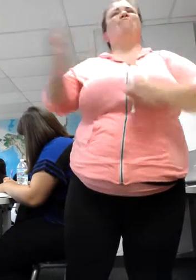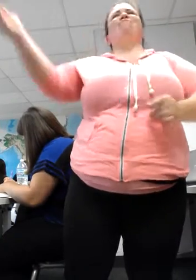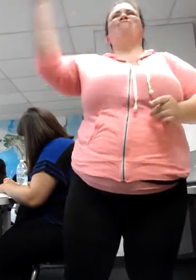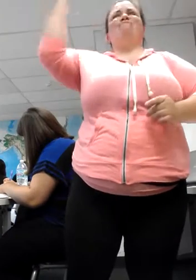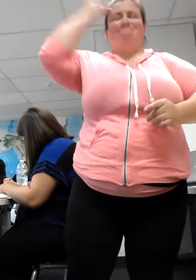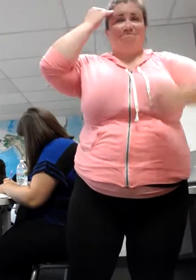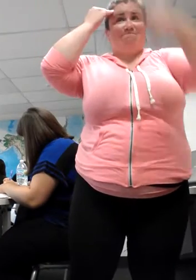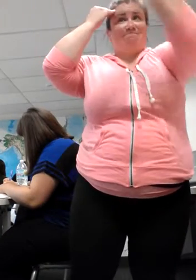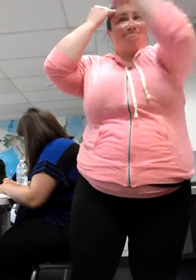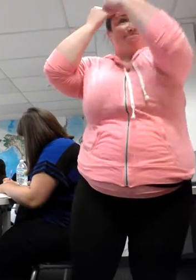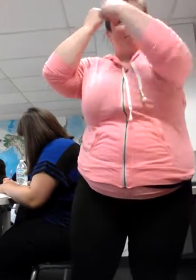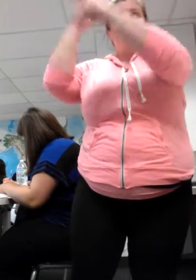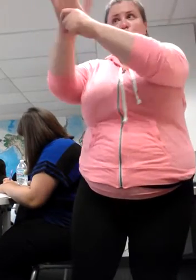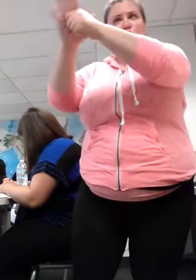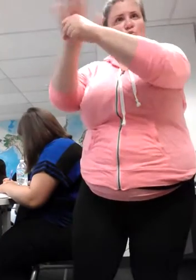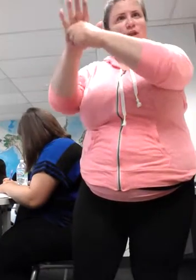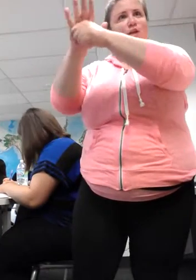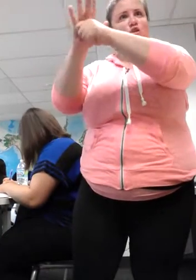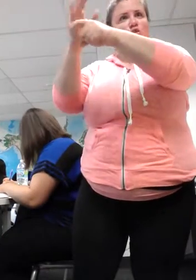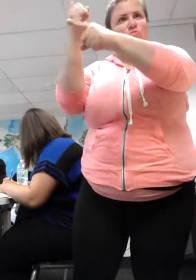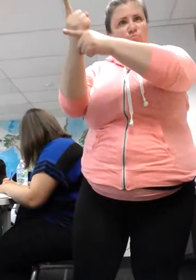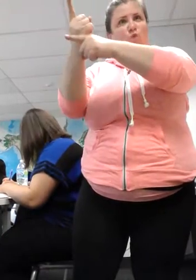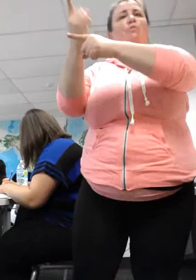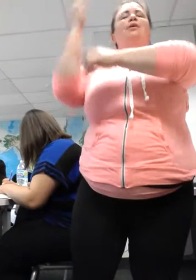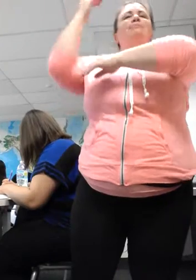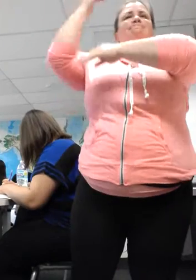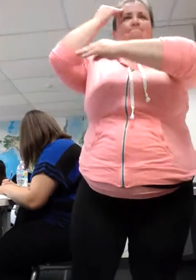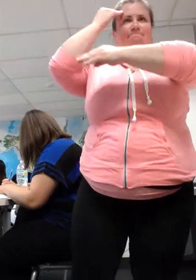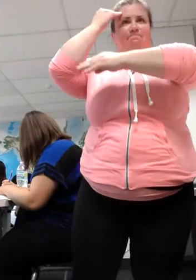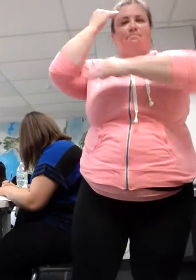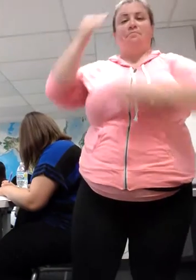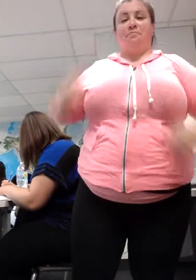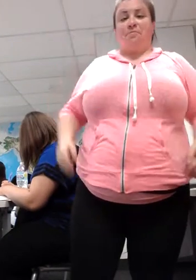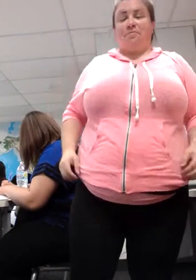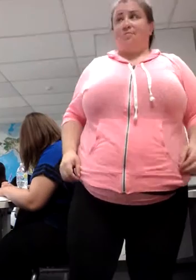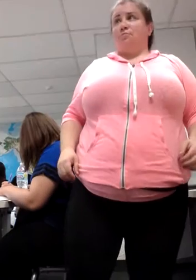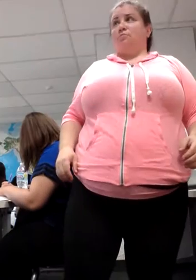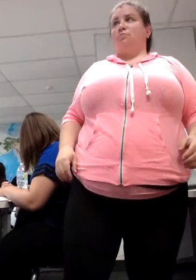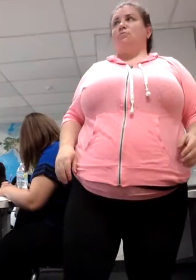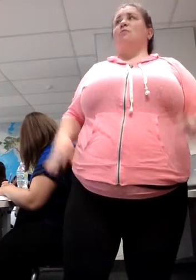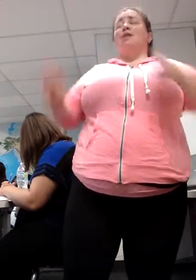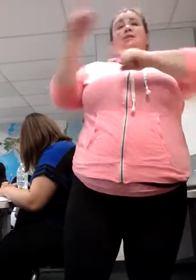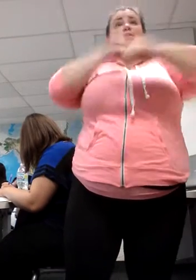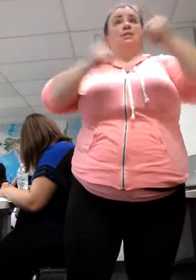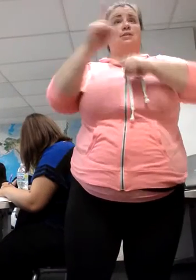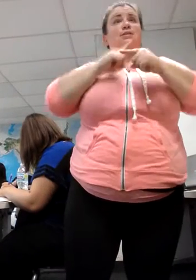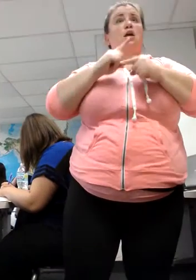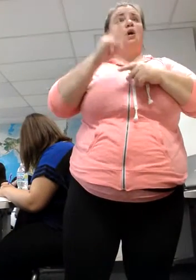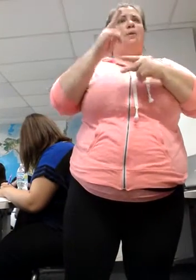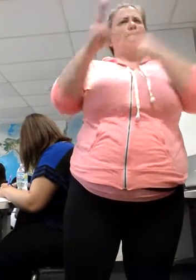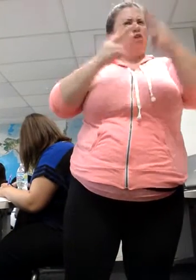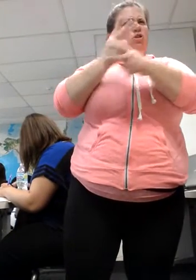full, formal, appropriate sign production. Clear facial expressions.